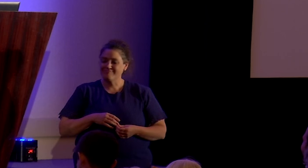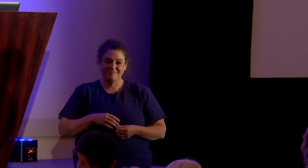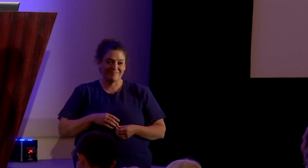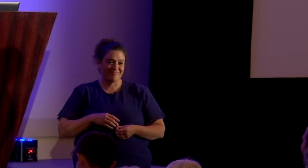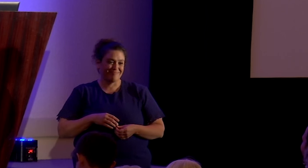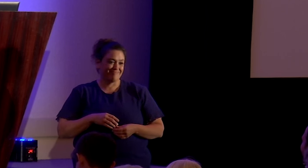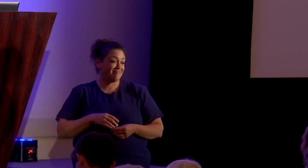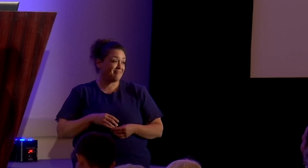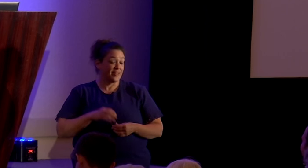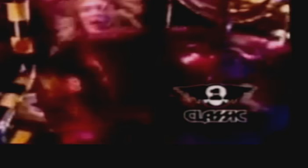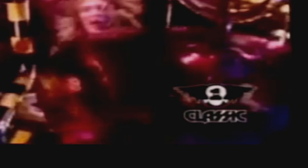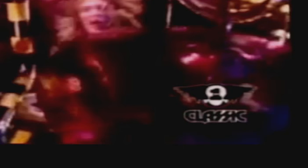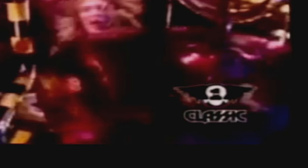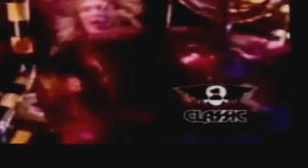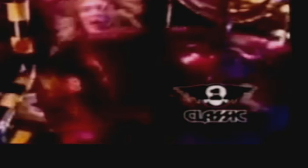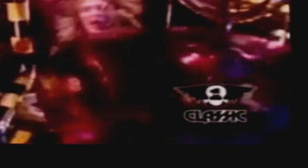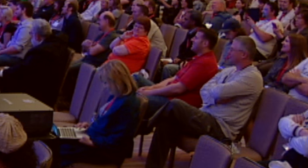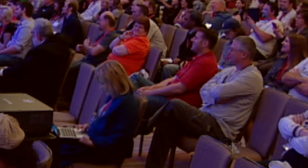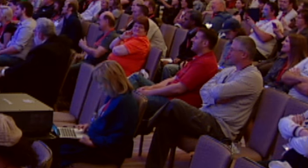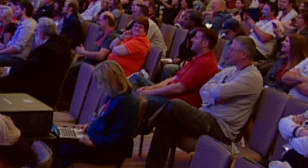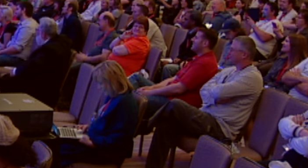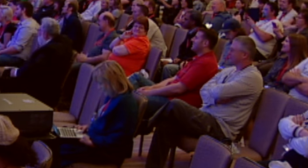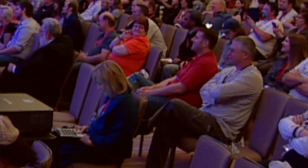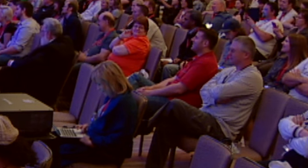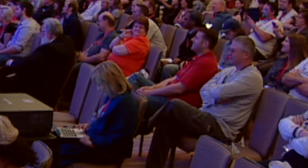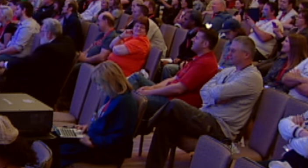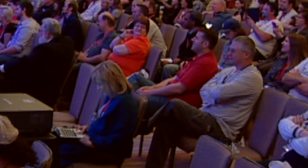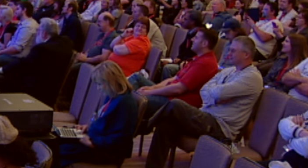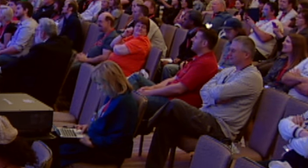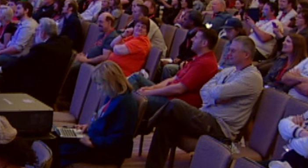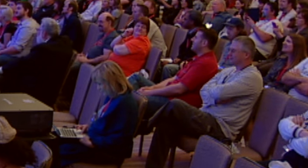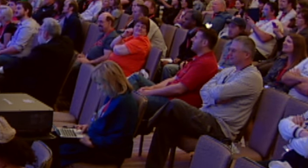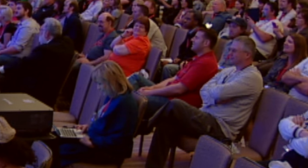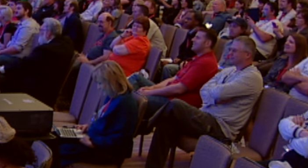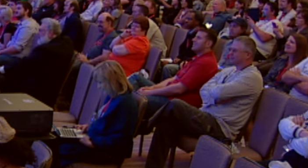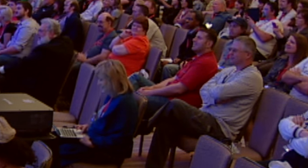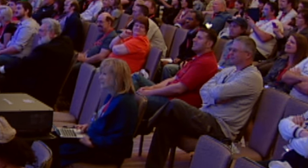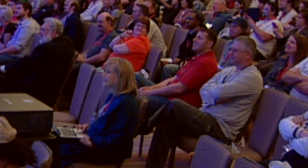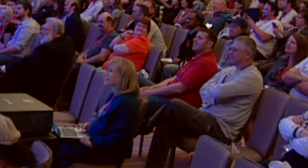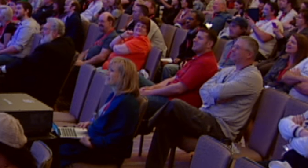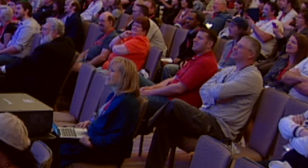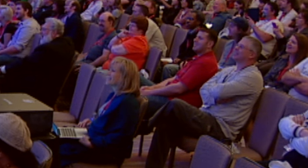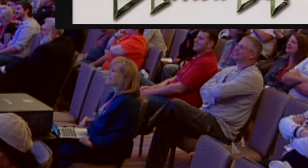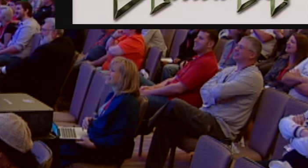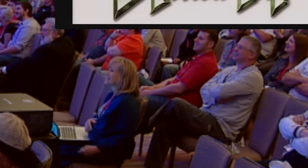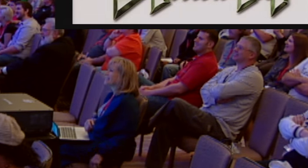now if you're thinking what i'm thinking you're thinking hey this is spinal tap